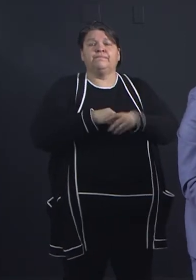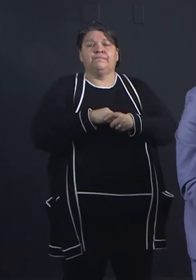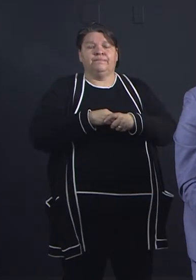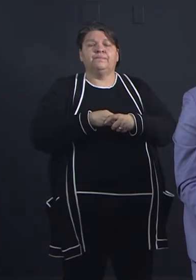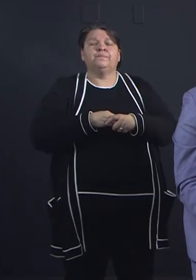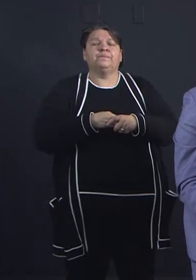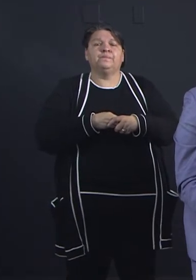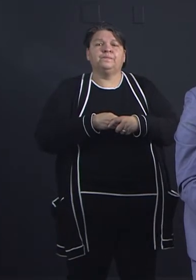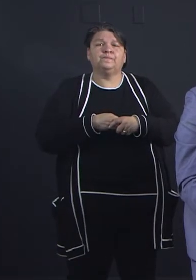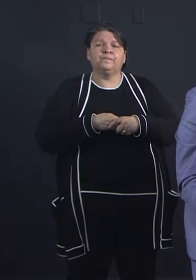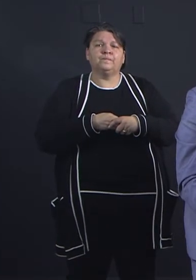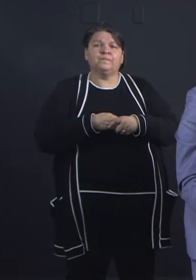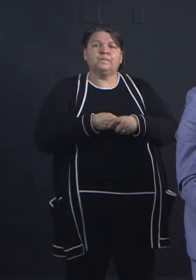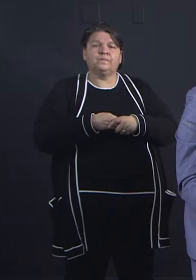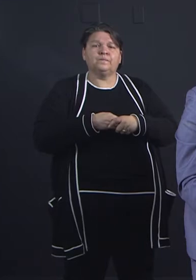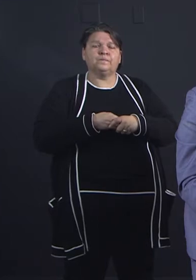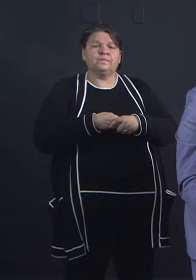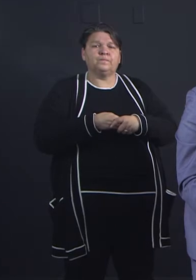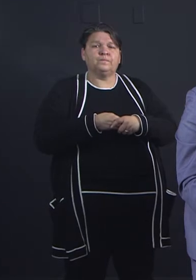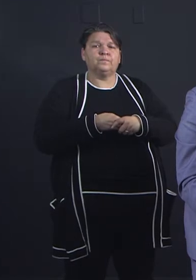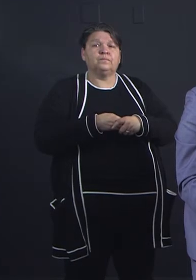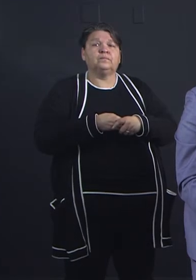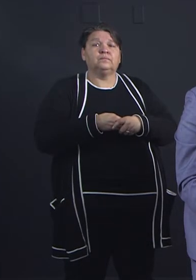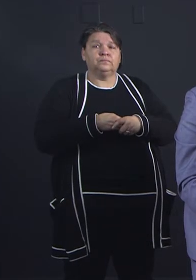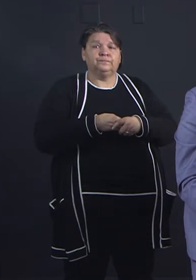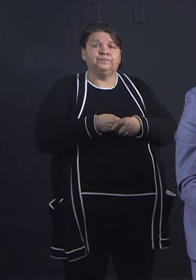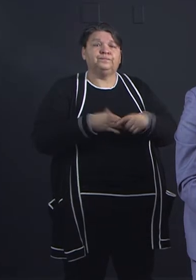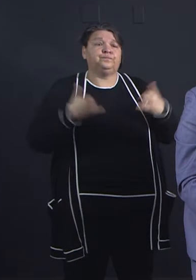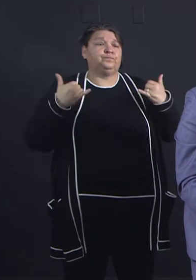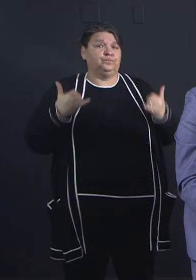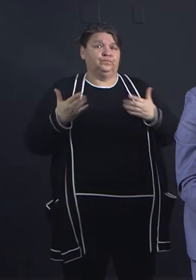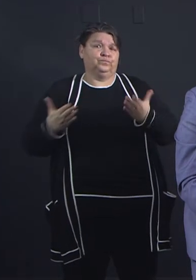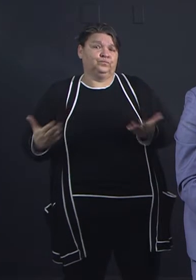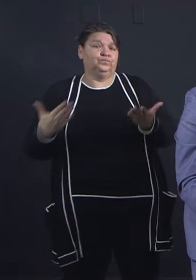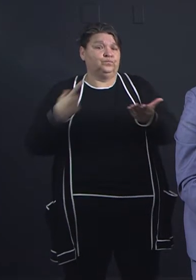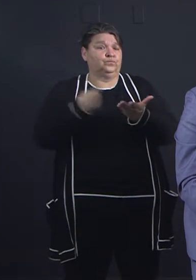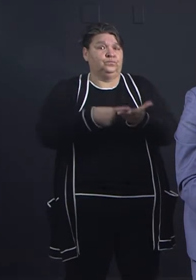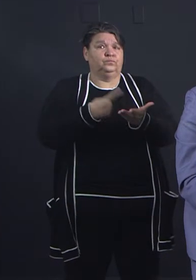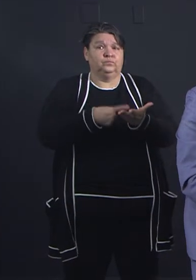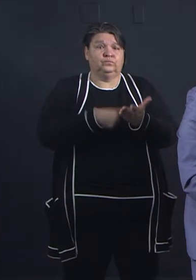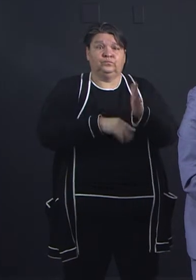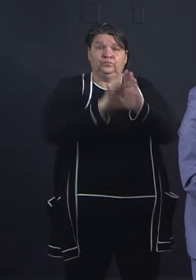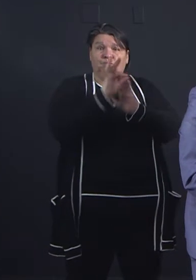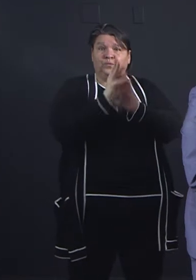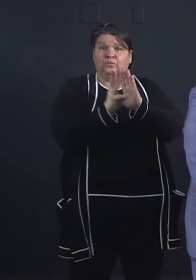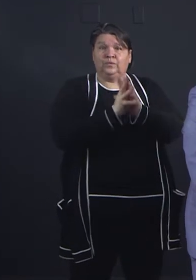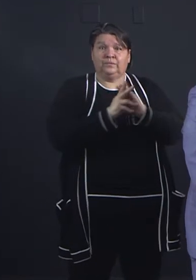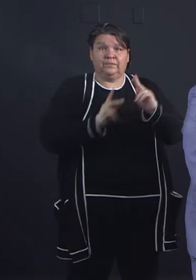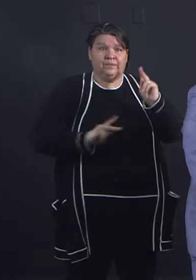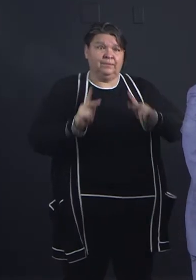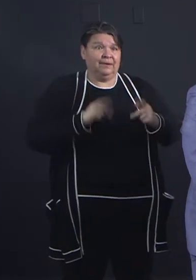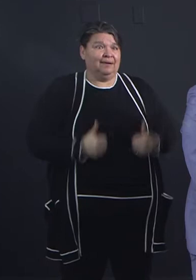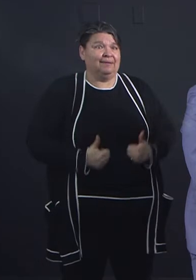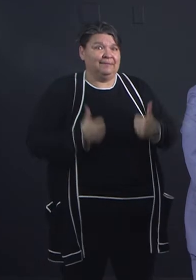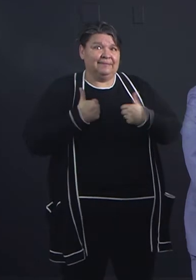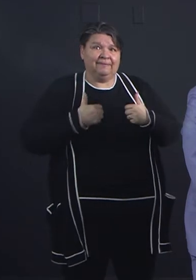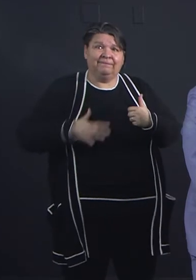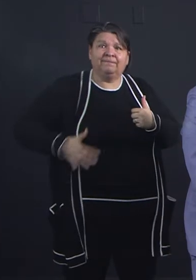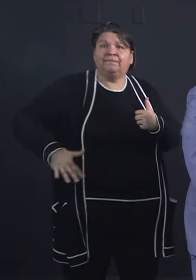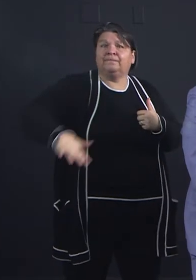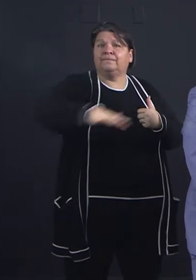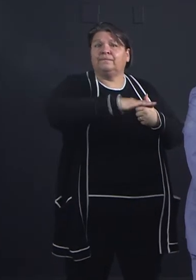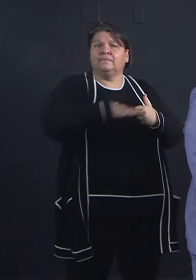So let's talk just a second about residents. We do have a lot of people who are tuned in who don't have kids in school.